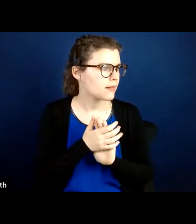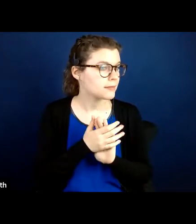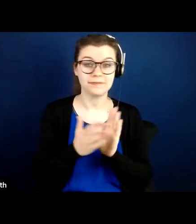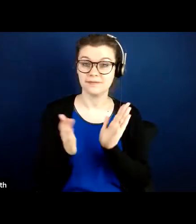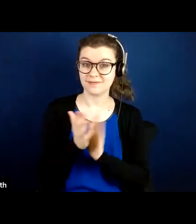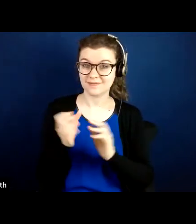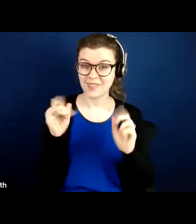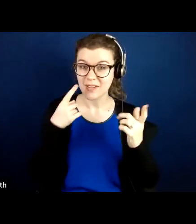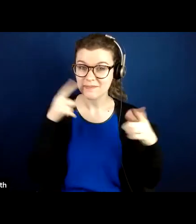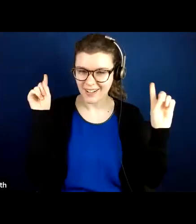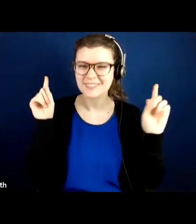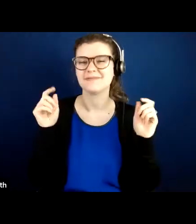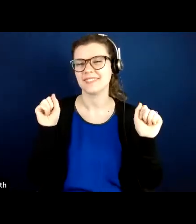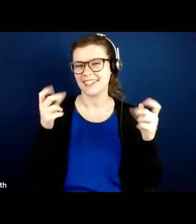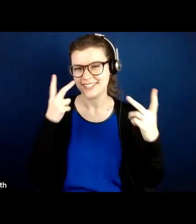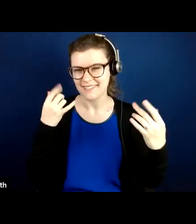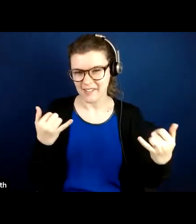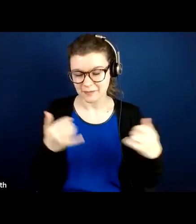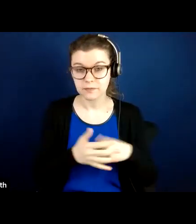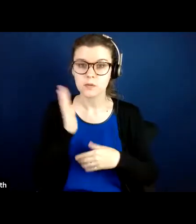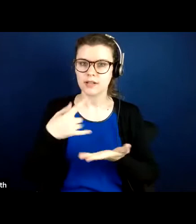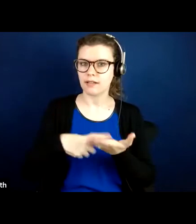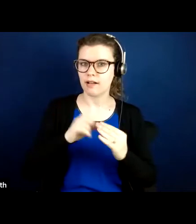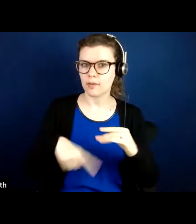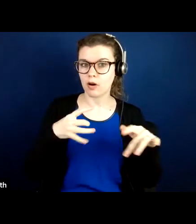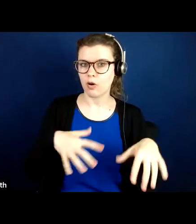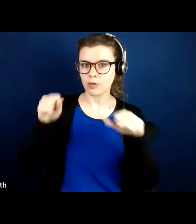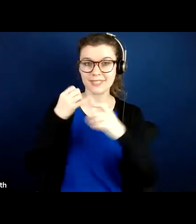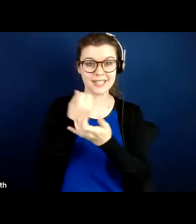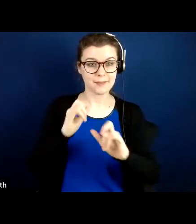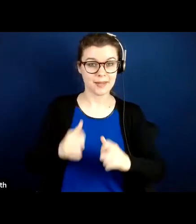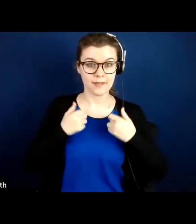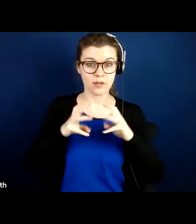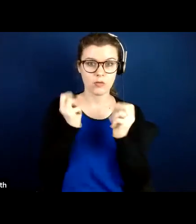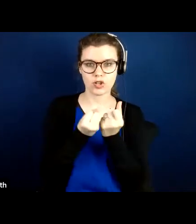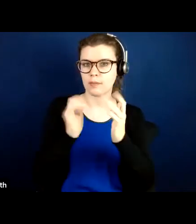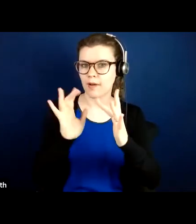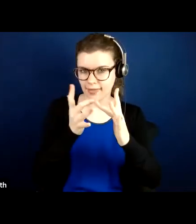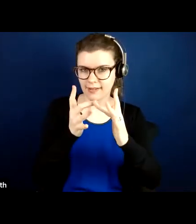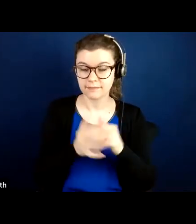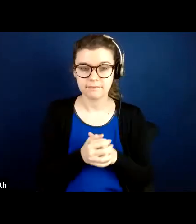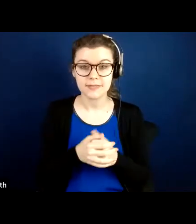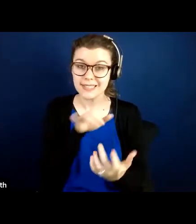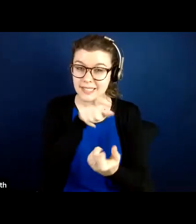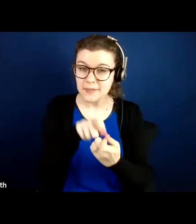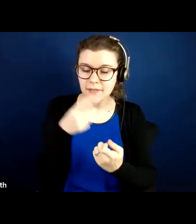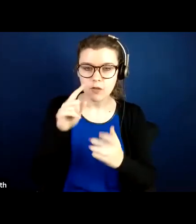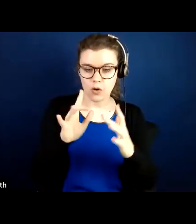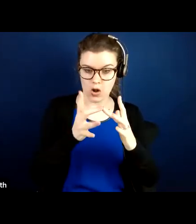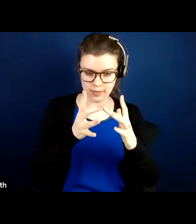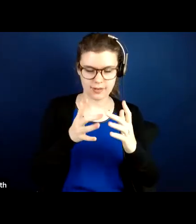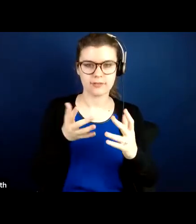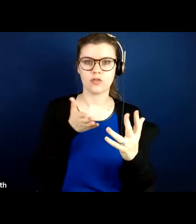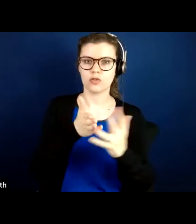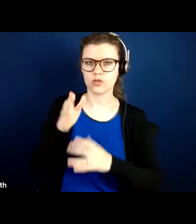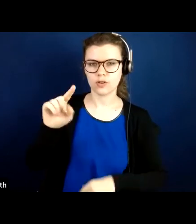there we go. So we're going to talk a little bit about hosting independent living workshops online, particularly online using Zoom.